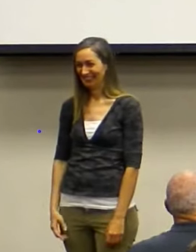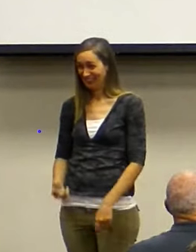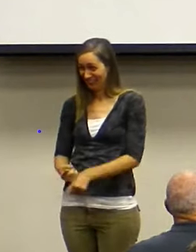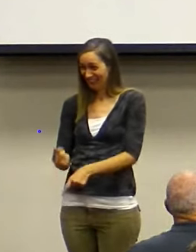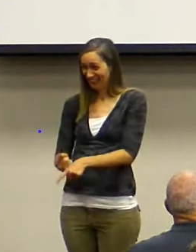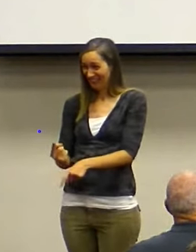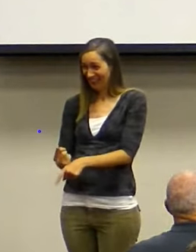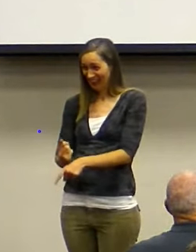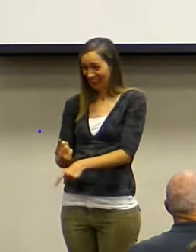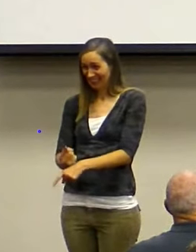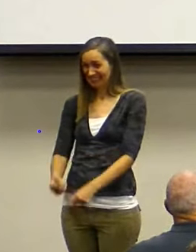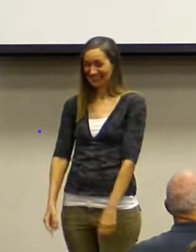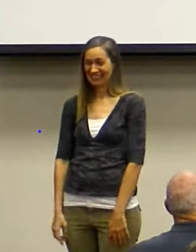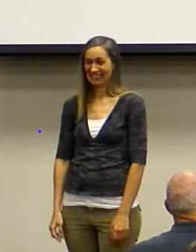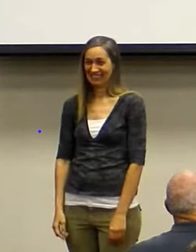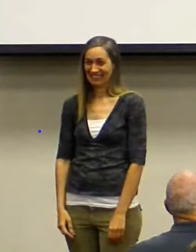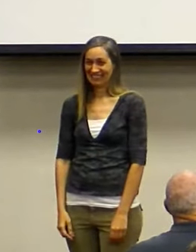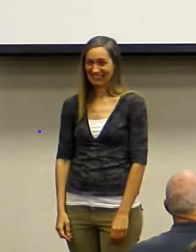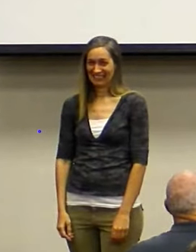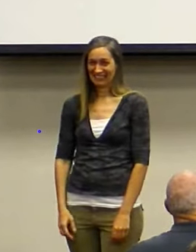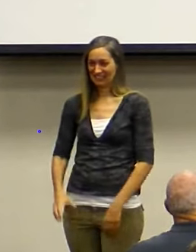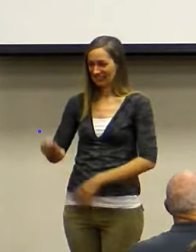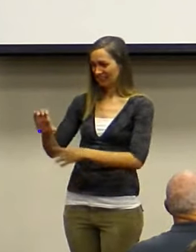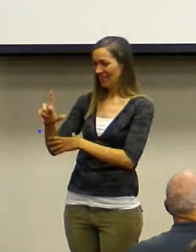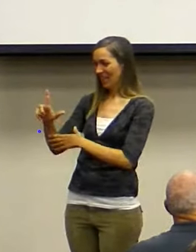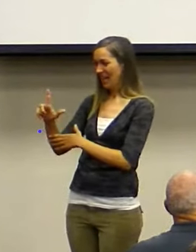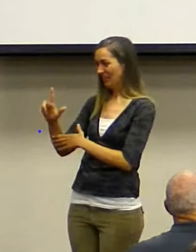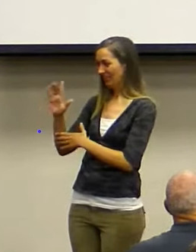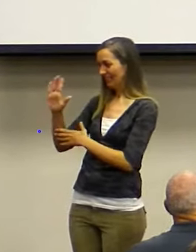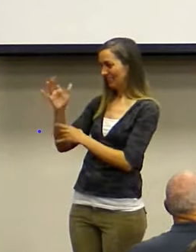And then he look at CL syllabus, and you panic.